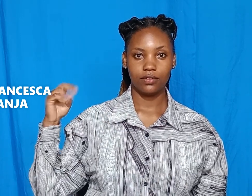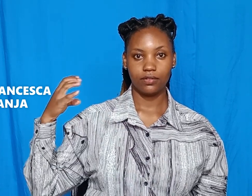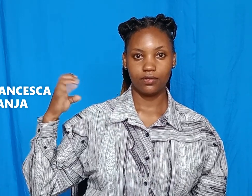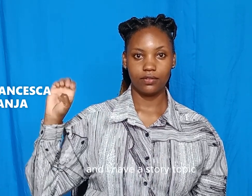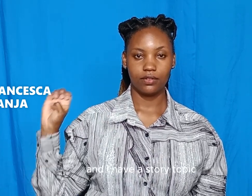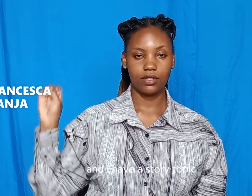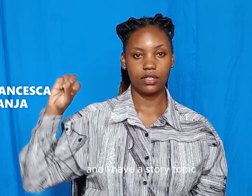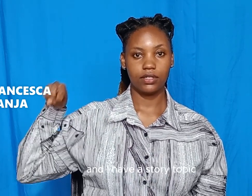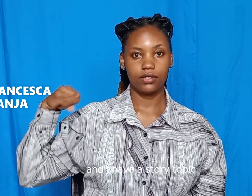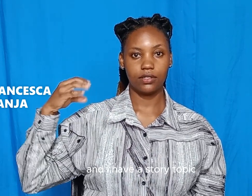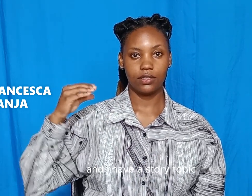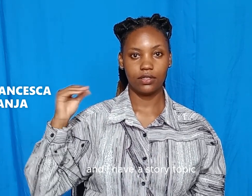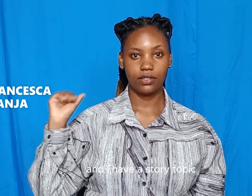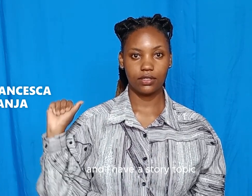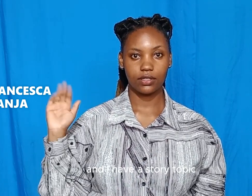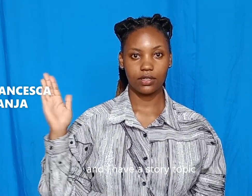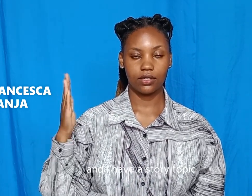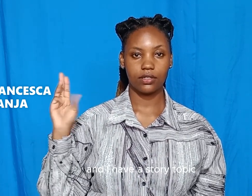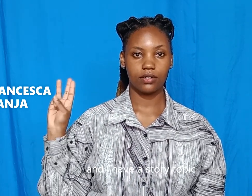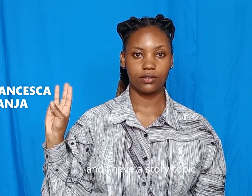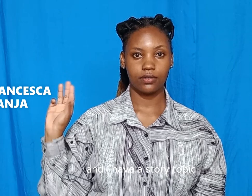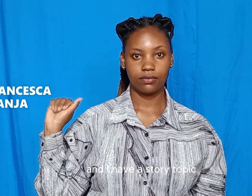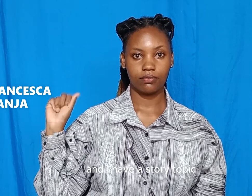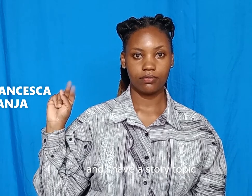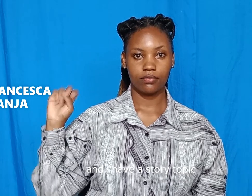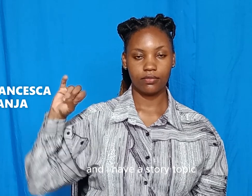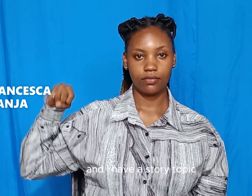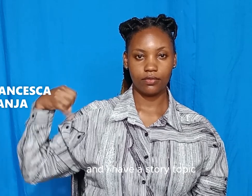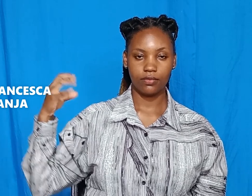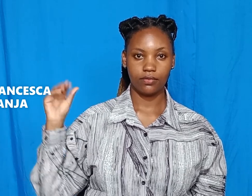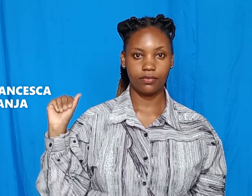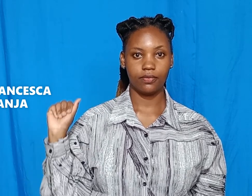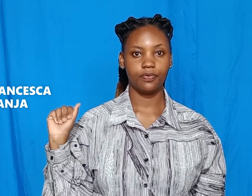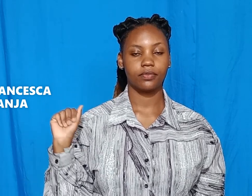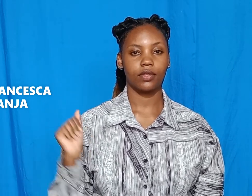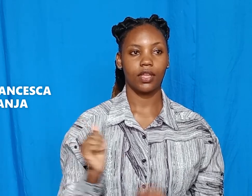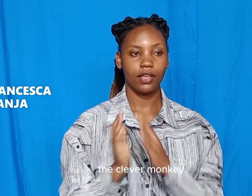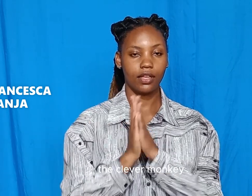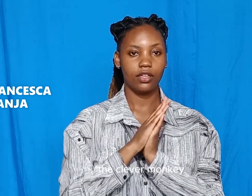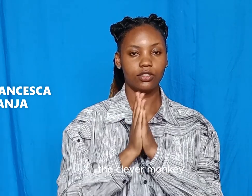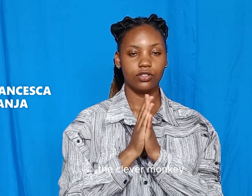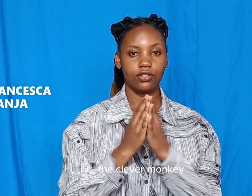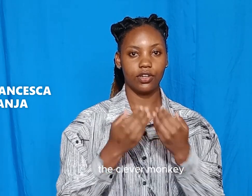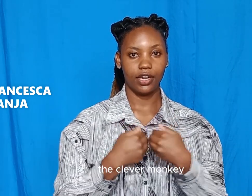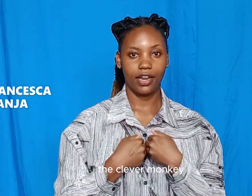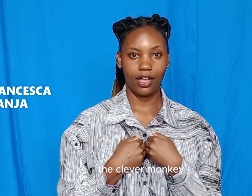And I have a story. Topic. The clever monkey.